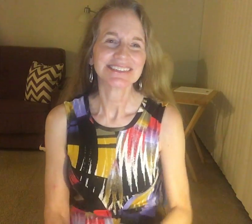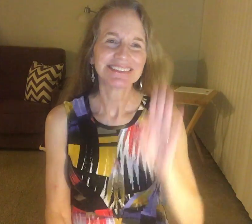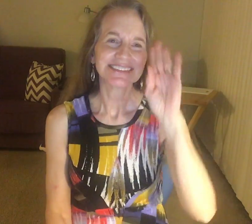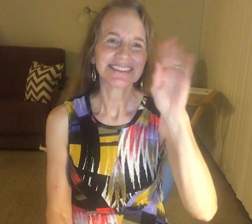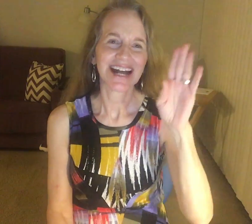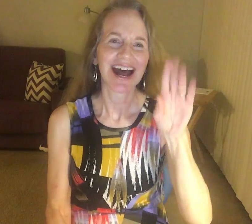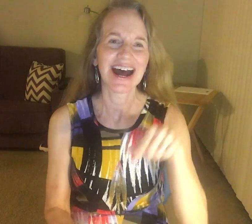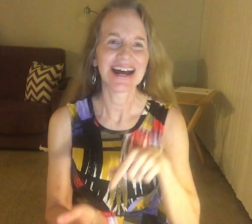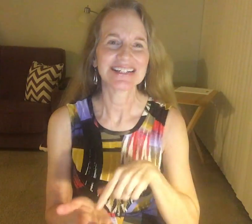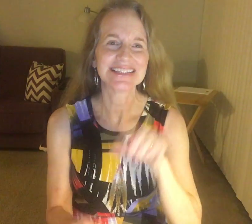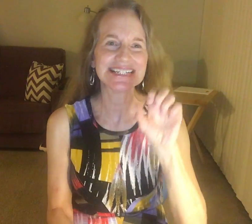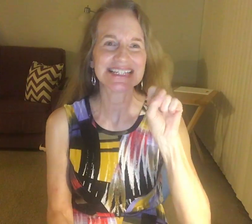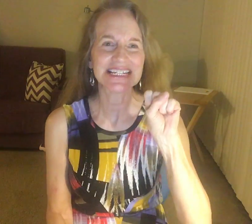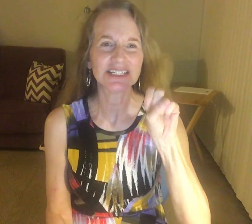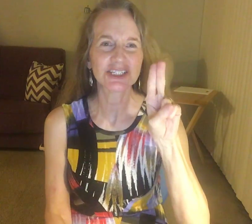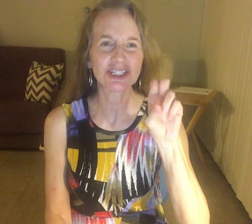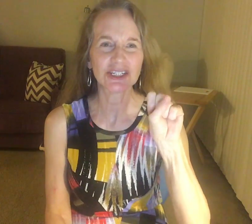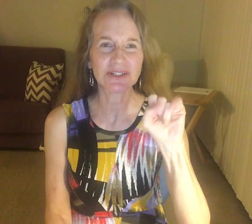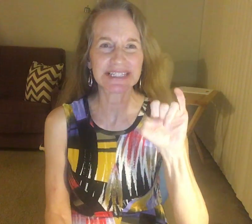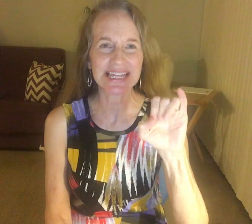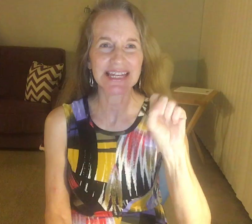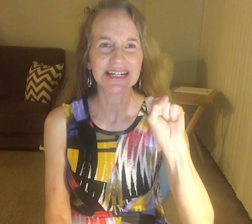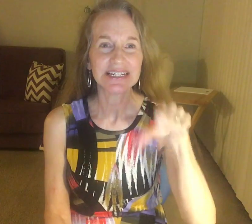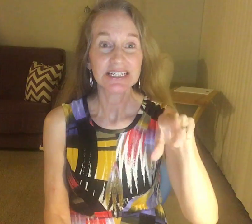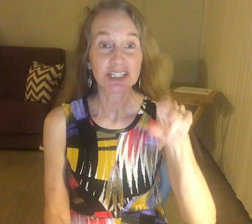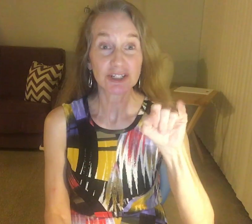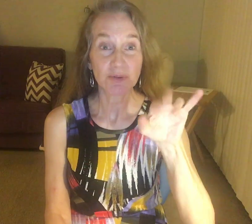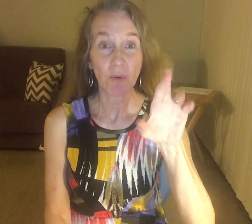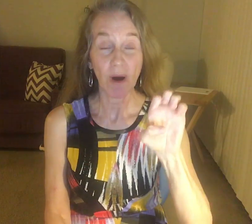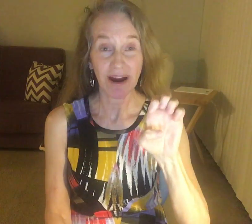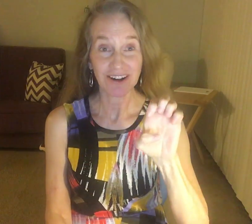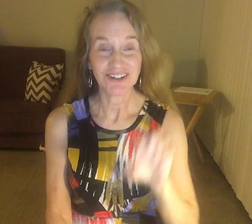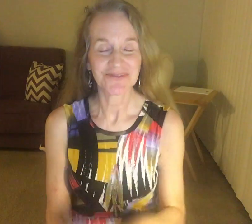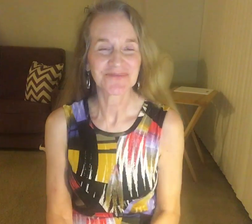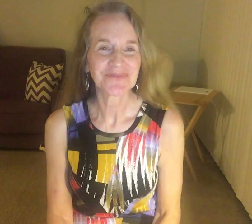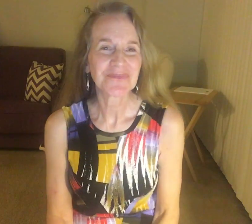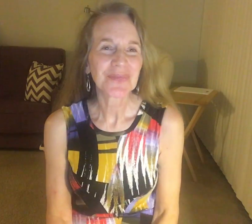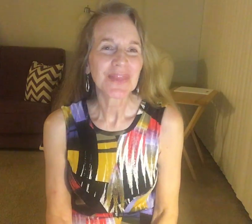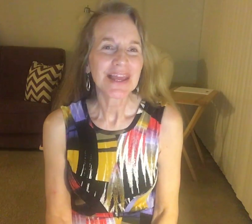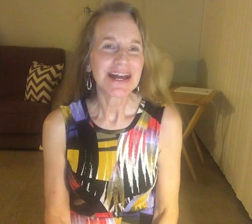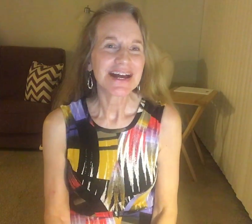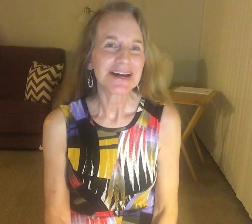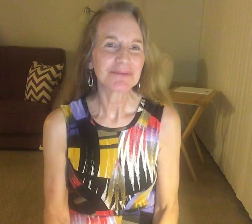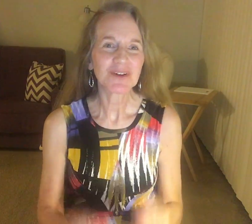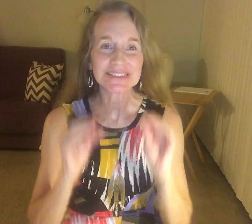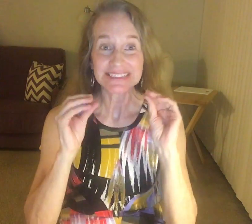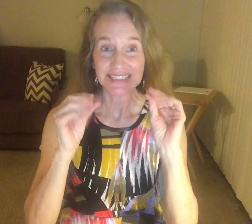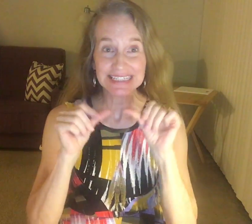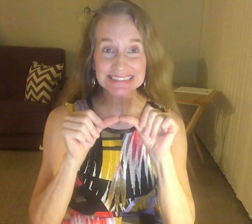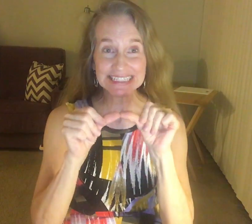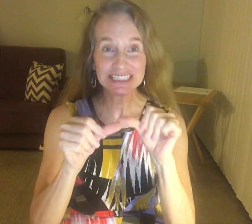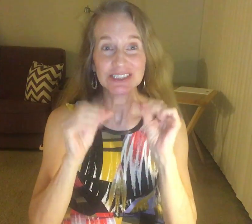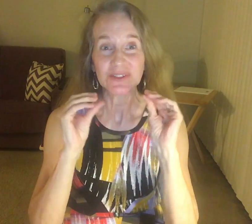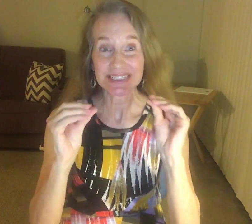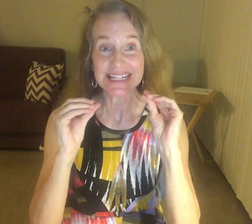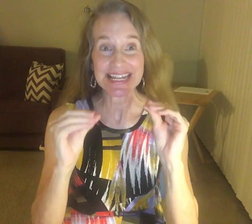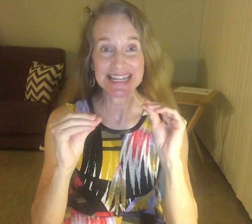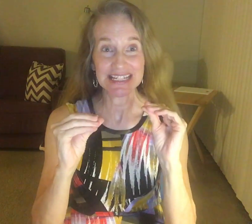Hi, this is Susie. Wow. I'm going to continue to teach